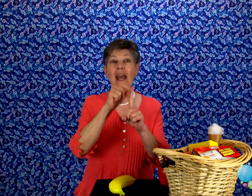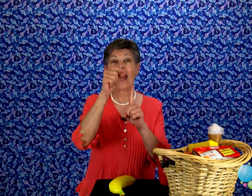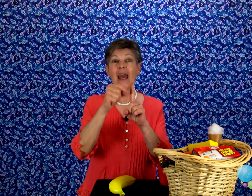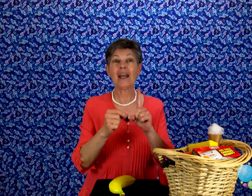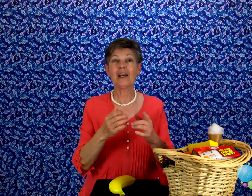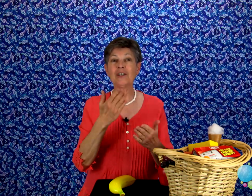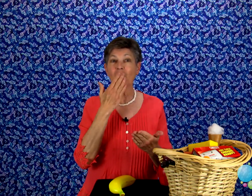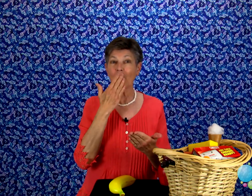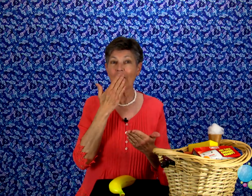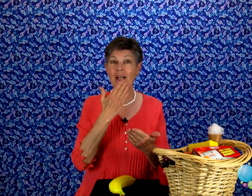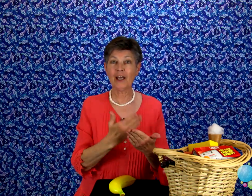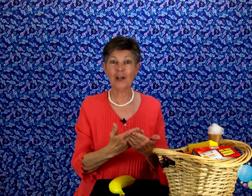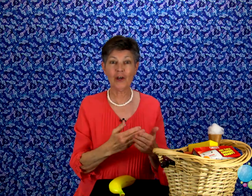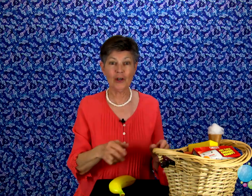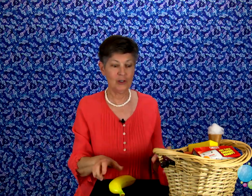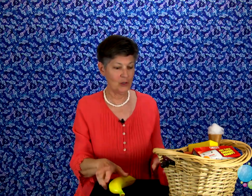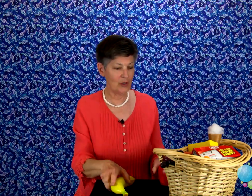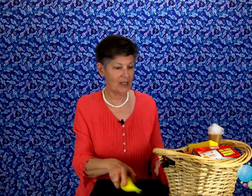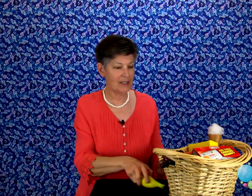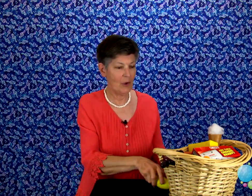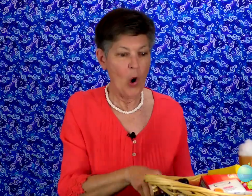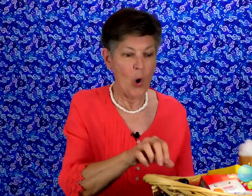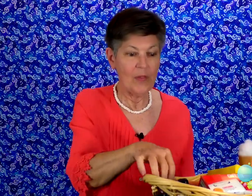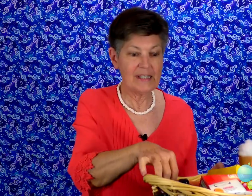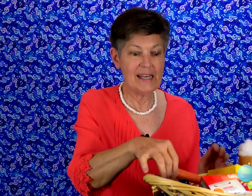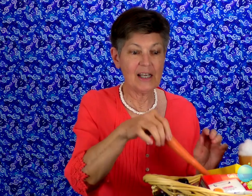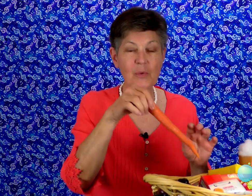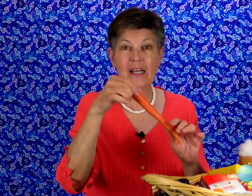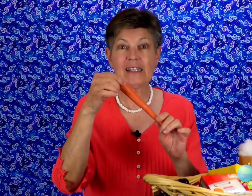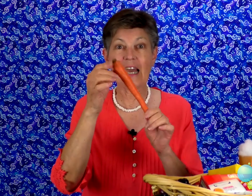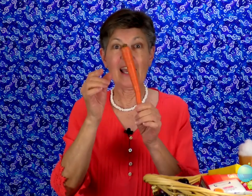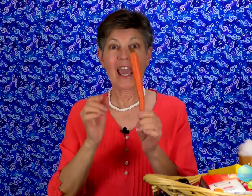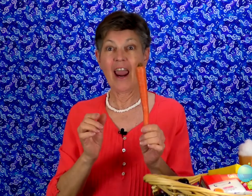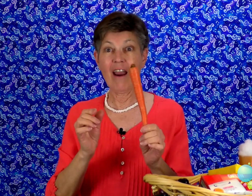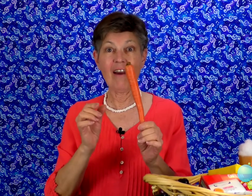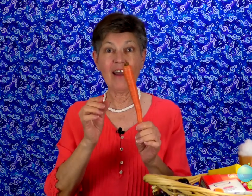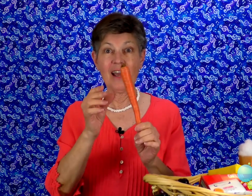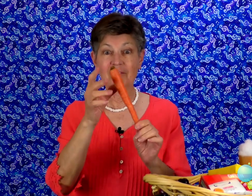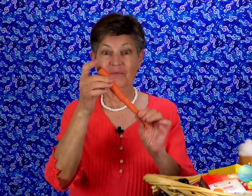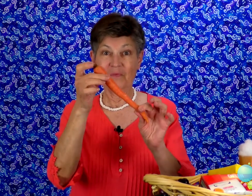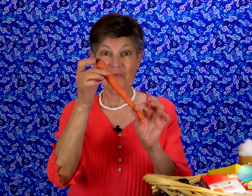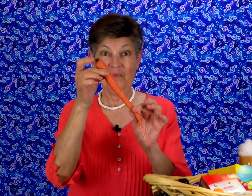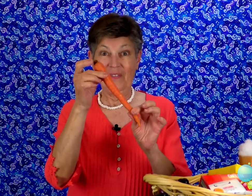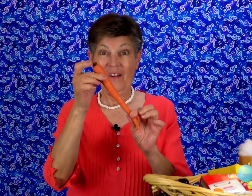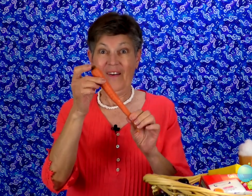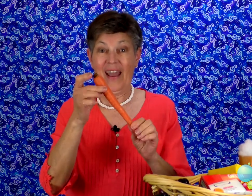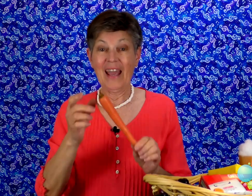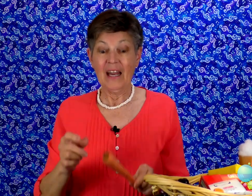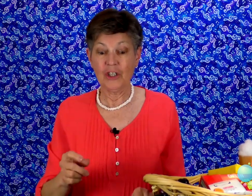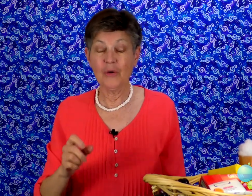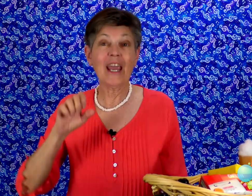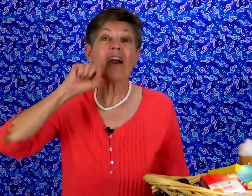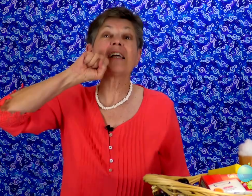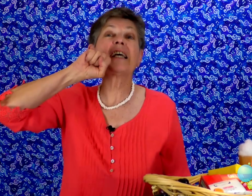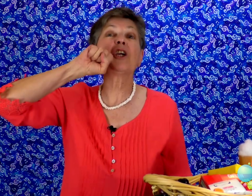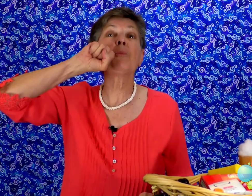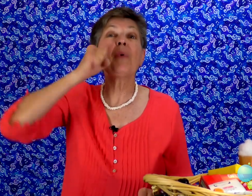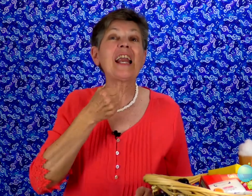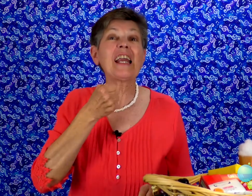bananas are really good treat. This next one is a carrot. Okay? To do carrots like you're biting